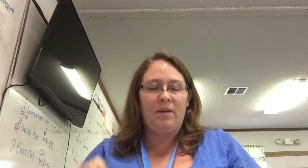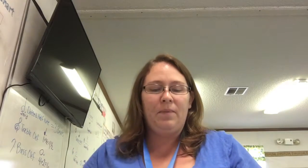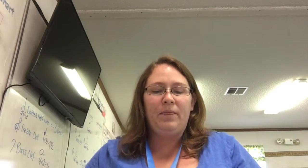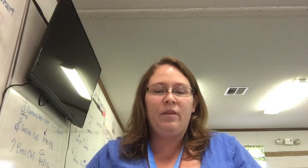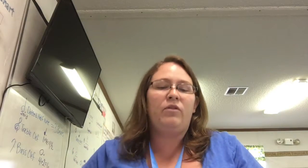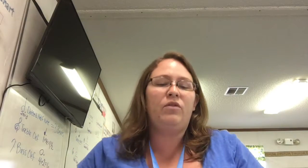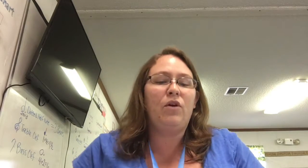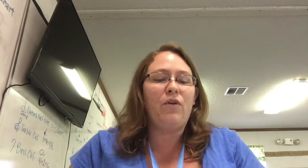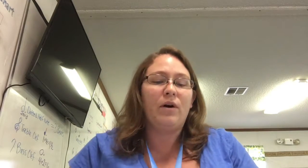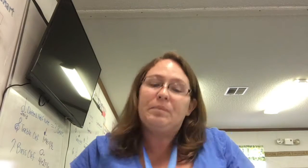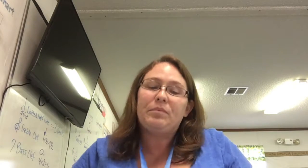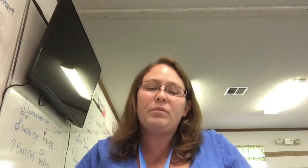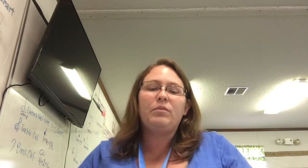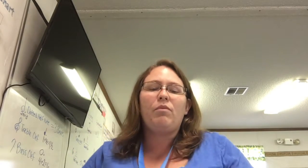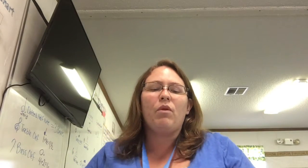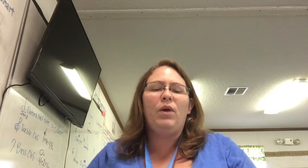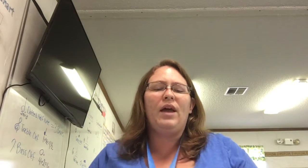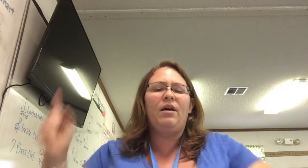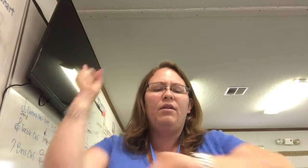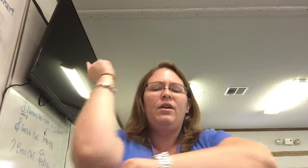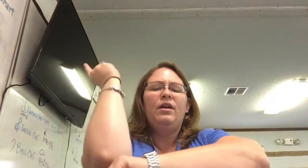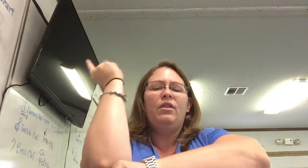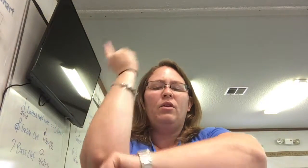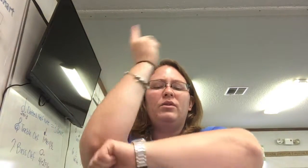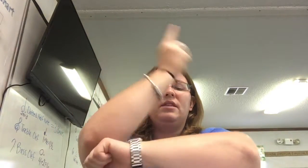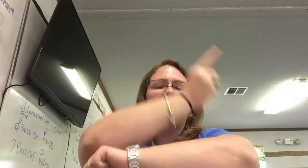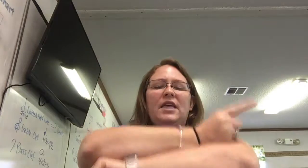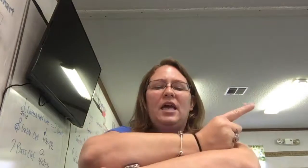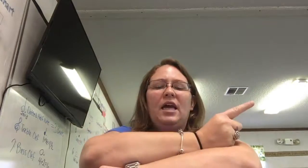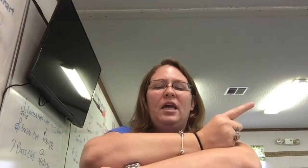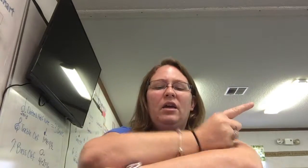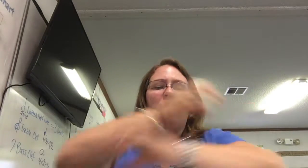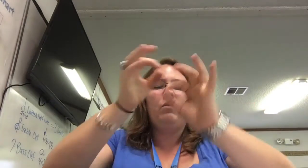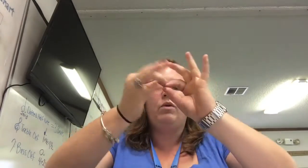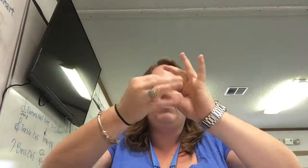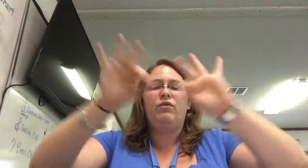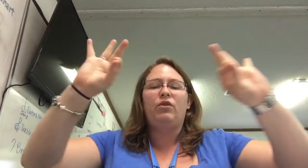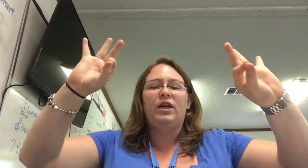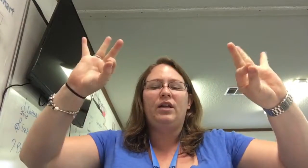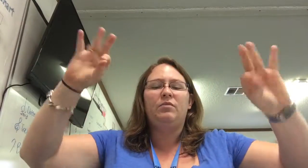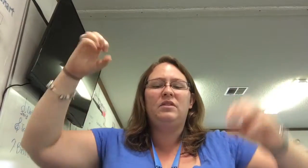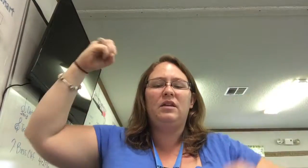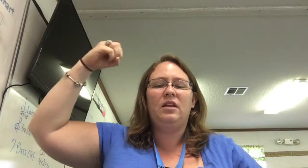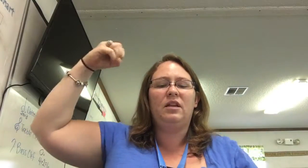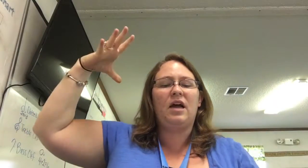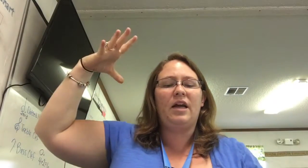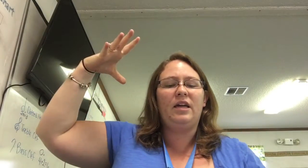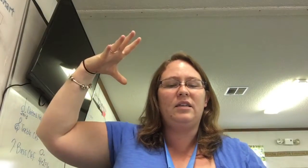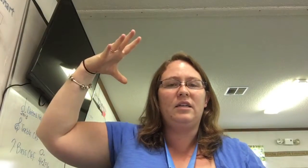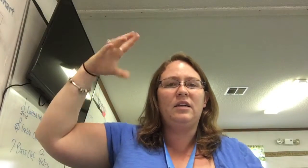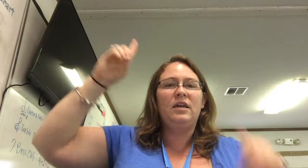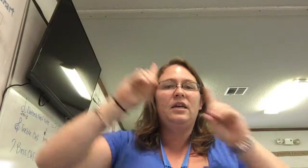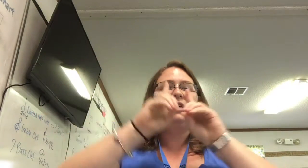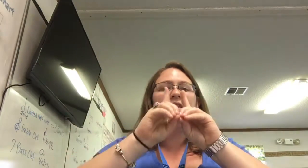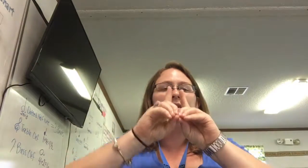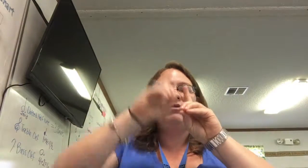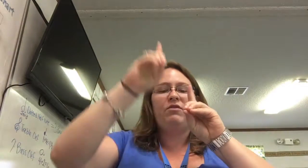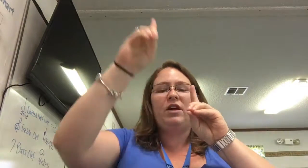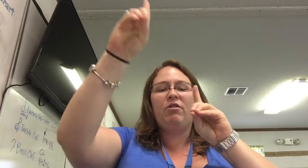so so far we have there was a day when freedom's light seemed very